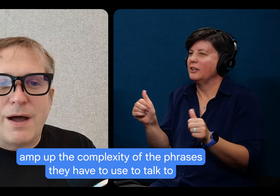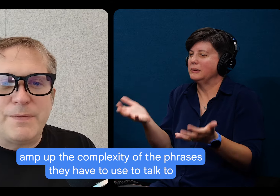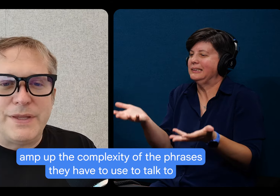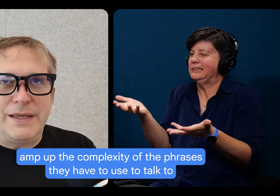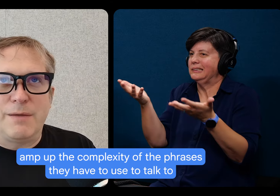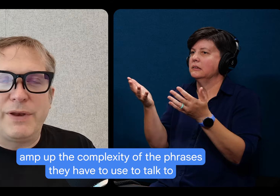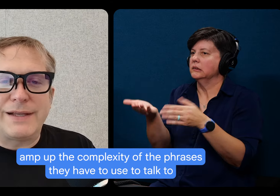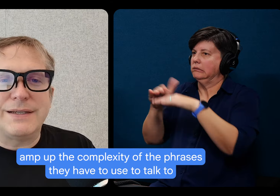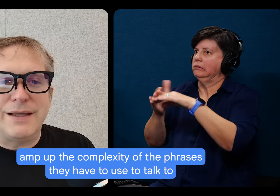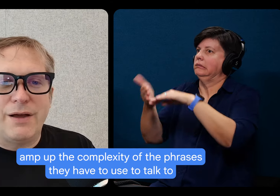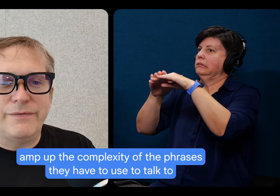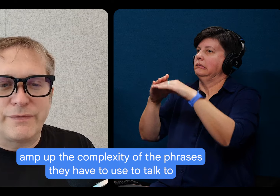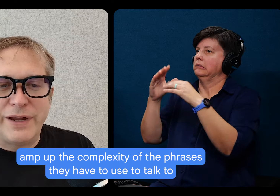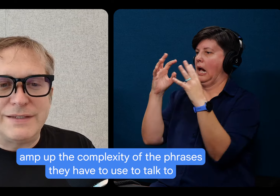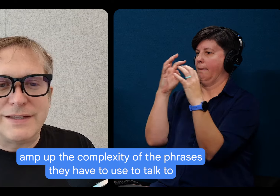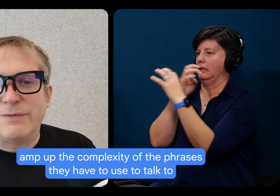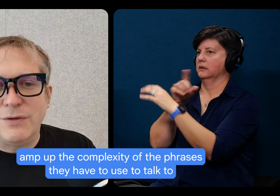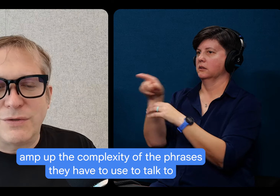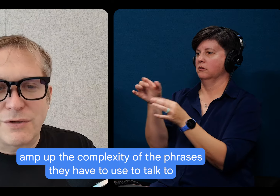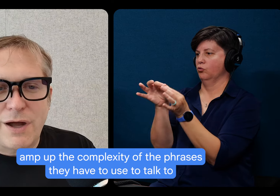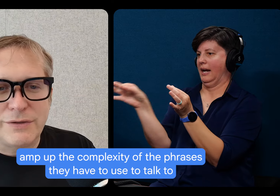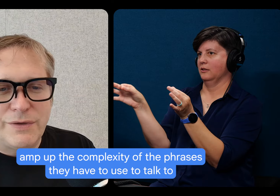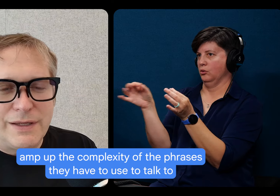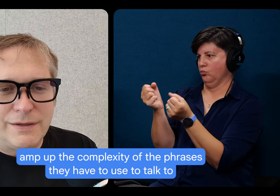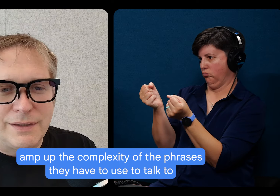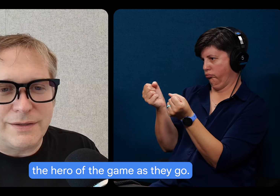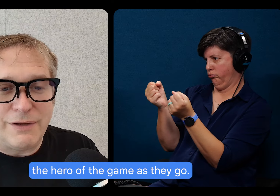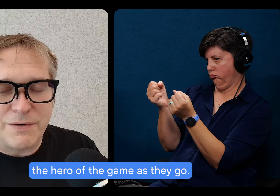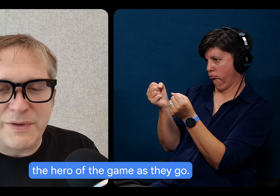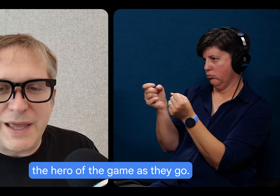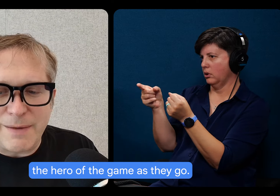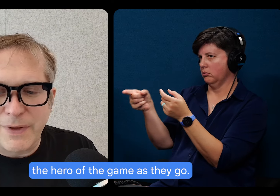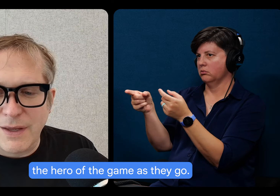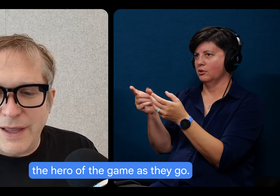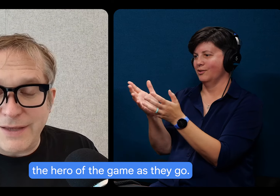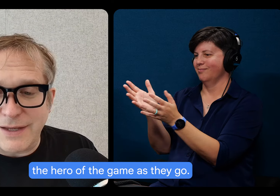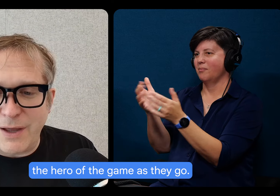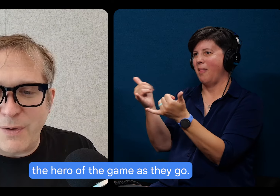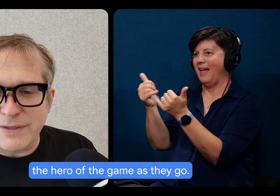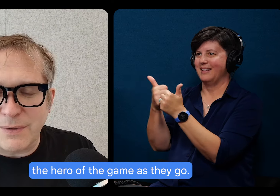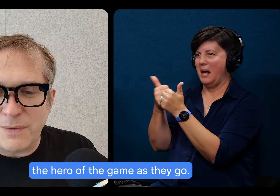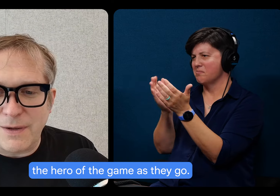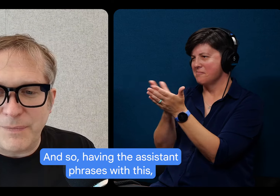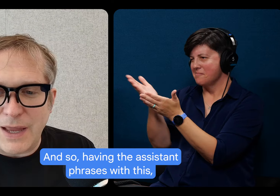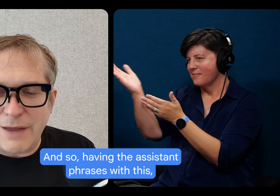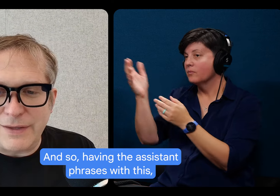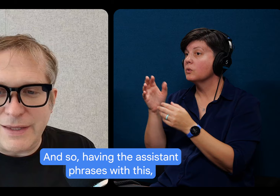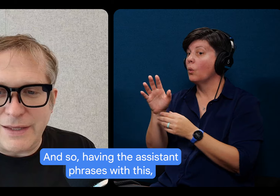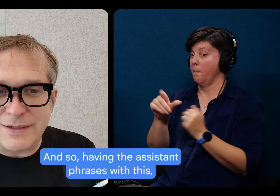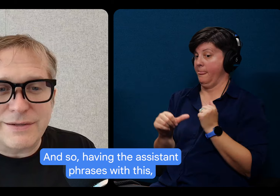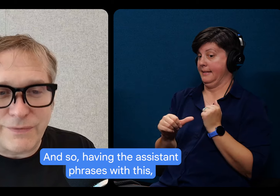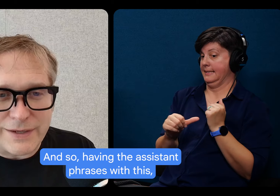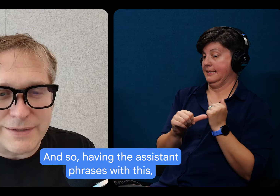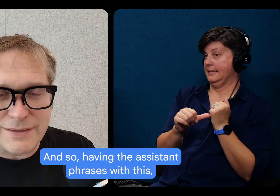amp up the complexity of the phrases they have to use to talk to the, the, the hero of the game as they go. And so, uh, having